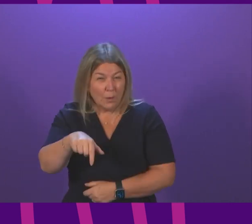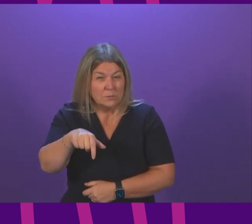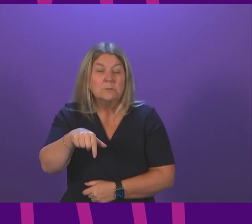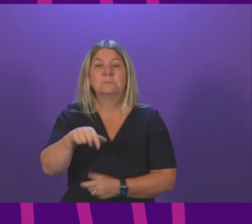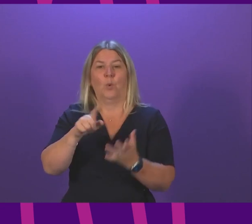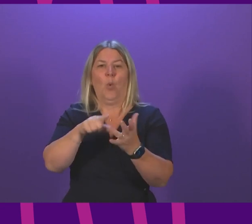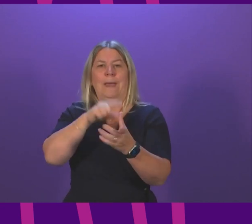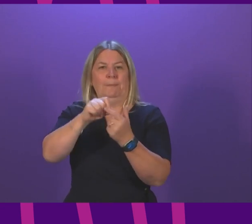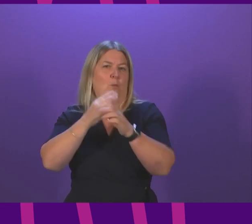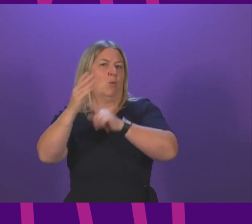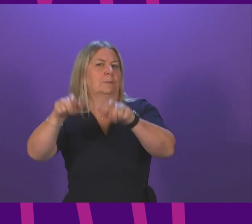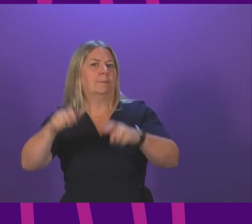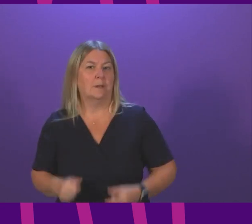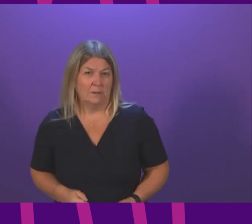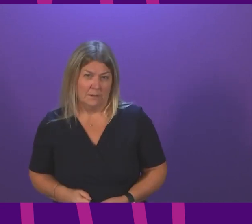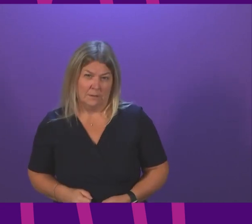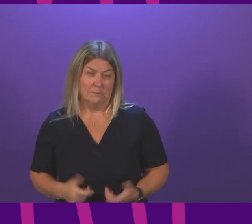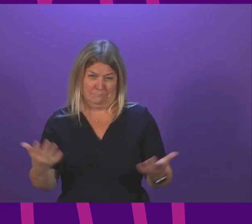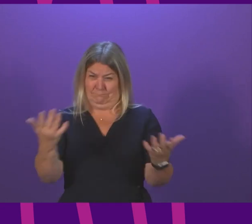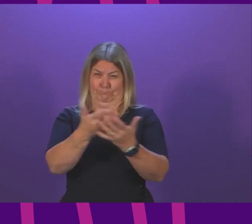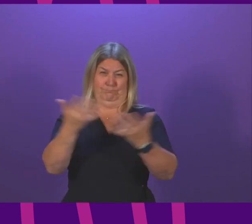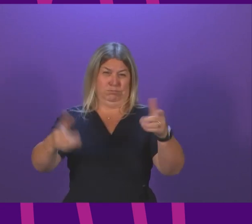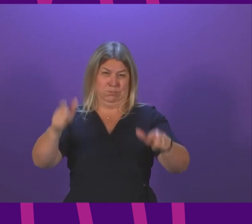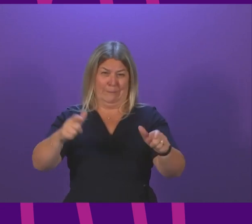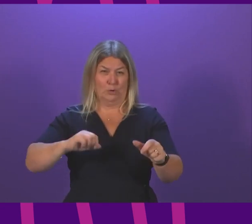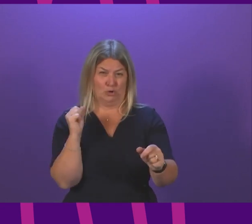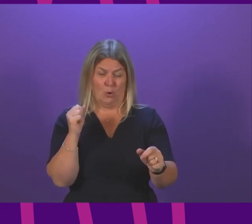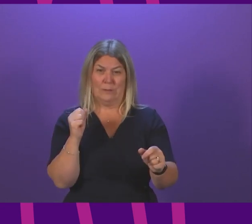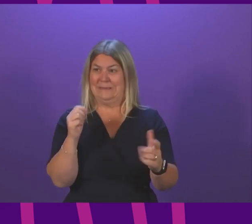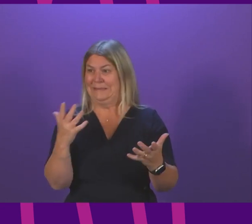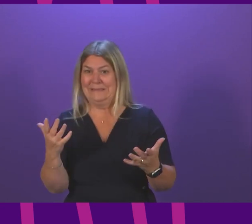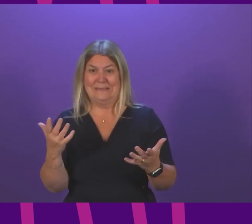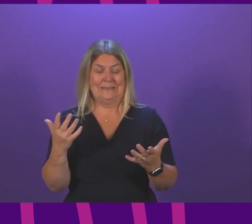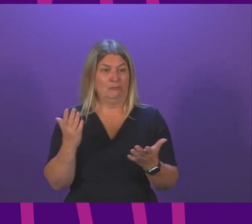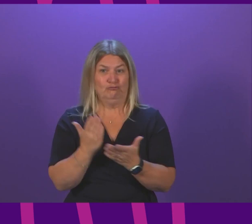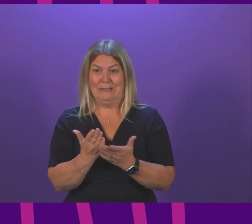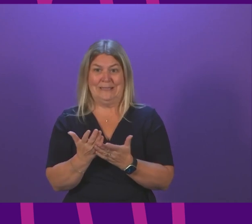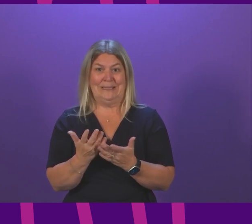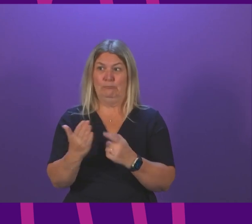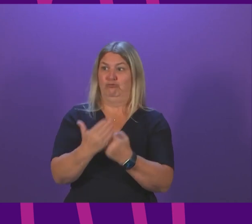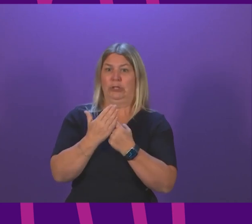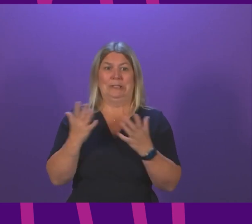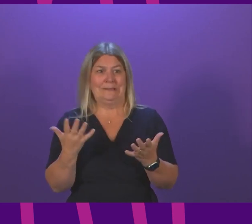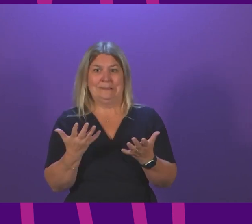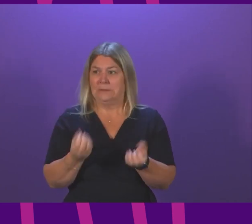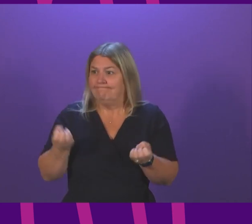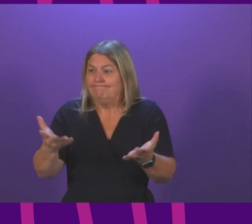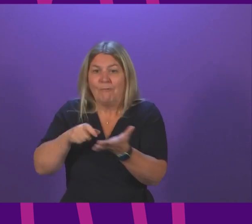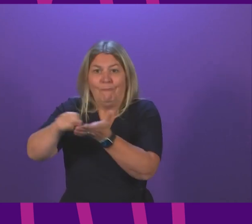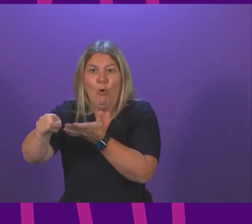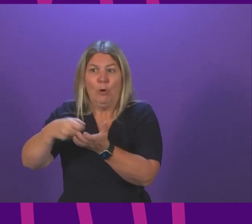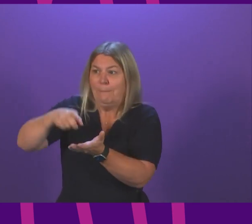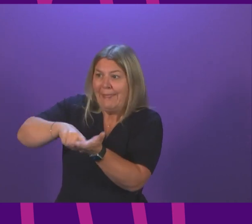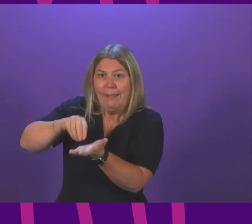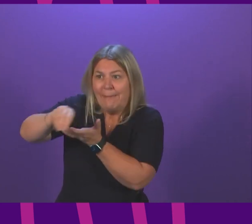four households across our country unable to make ends meet and forced to make heartbreaking choices right now. This week we